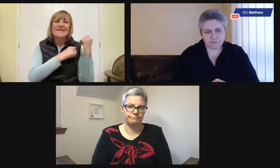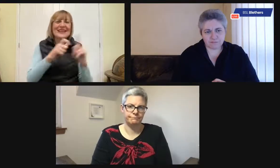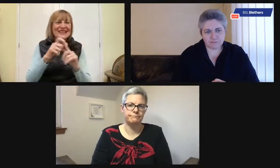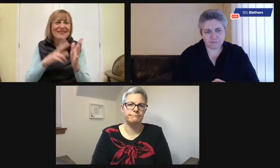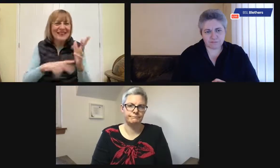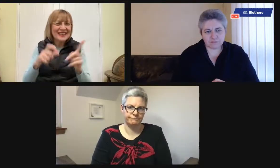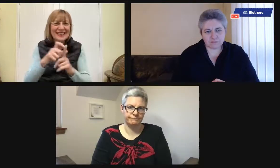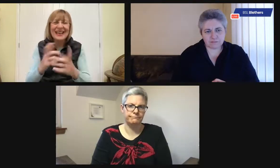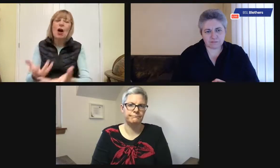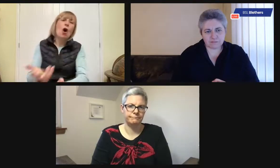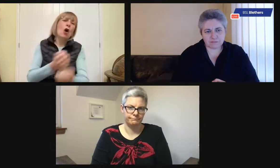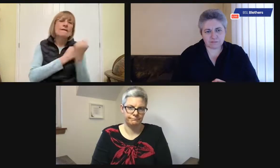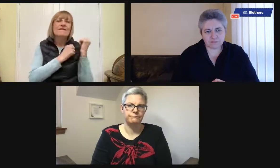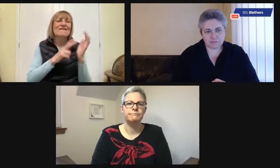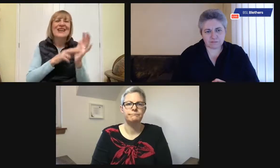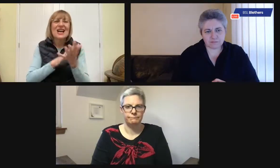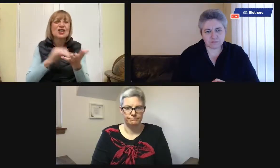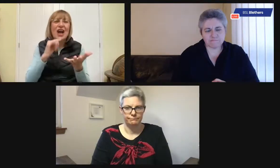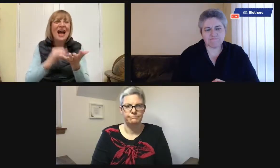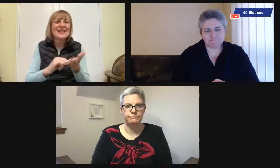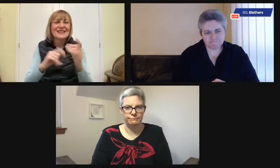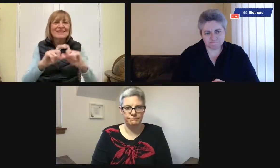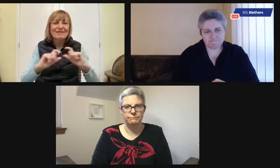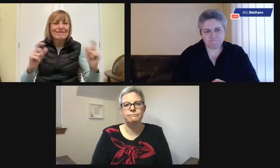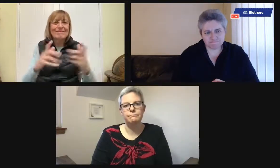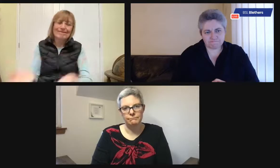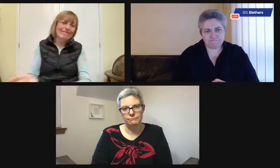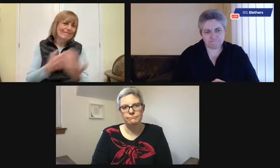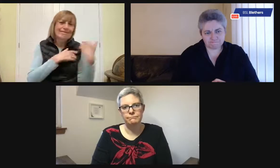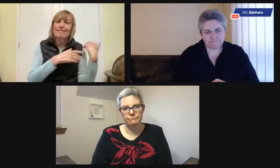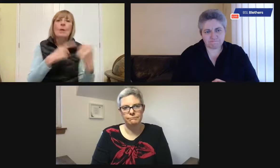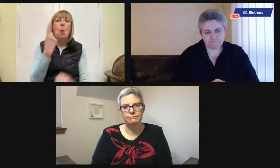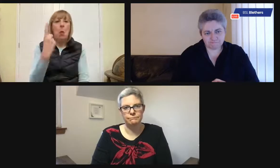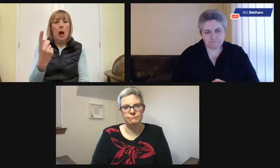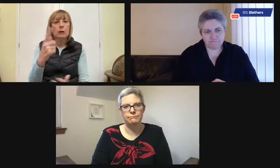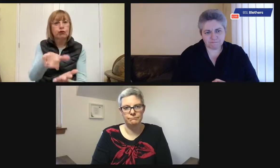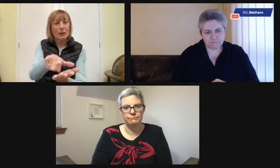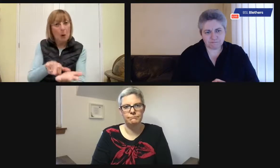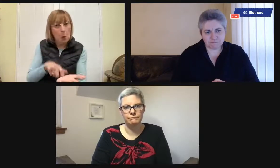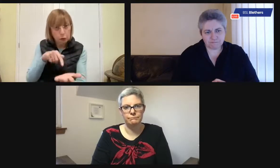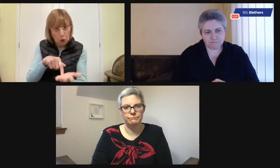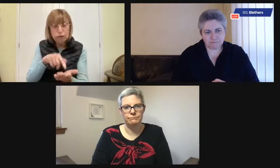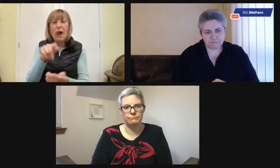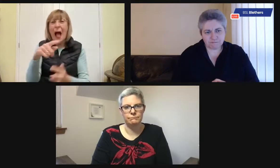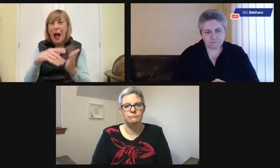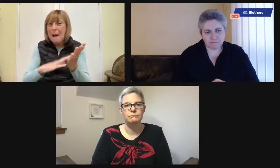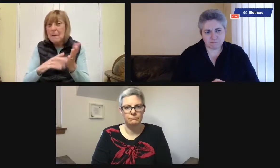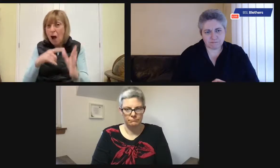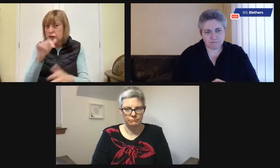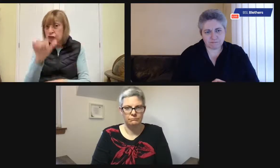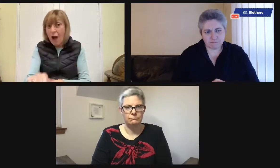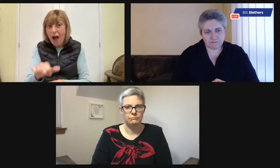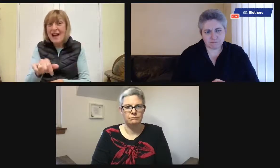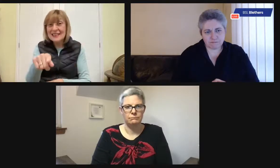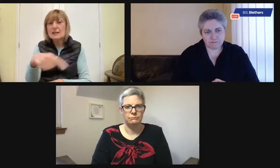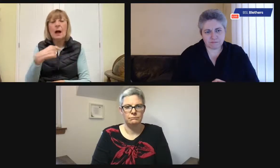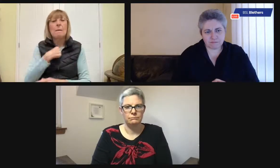which the remote control was which. So we took away the DVD. We took away the VHS player. We just had one remote